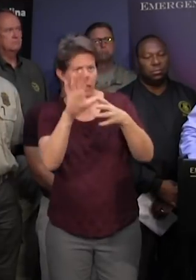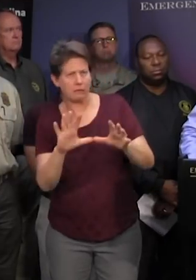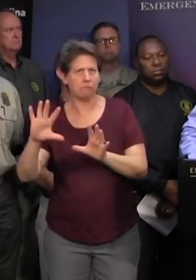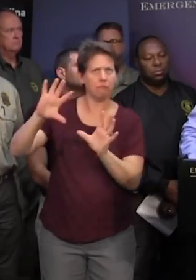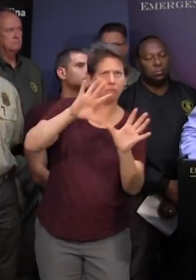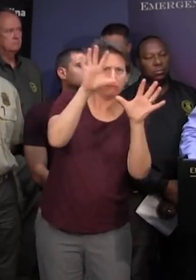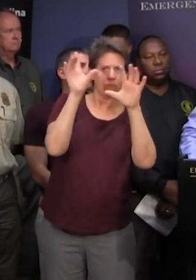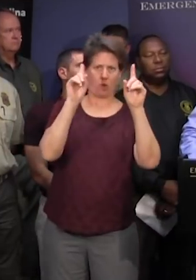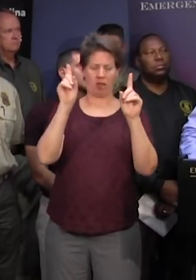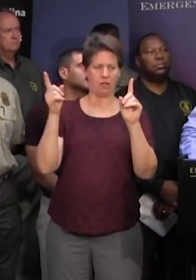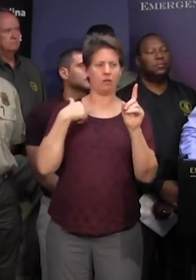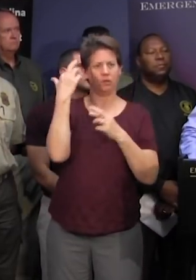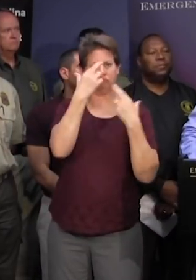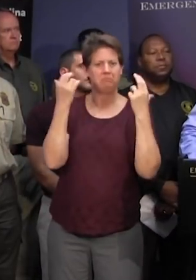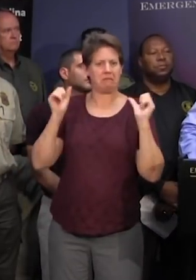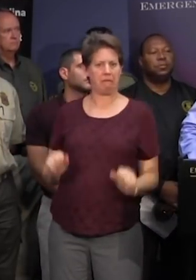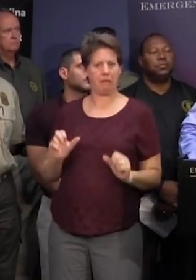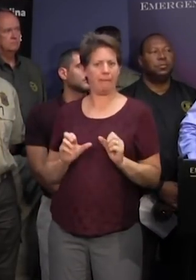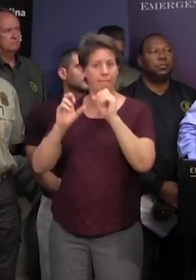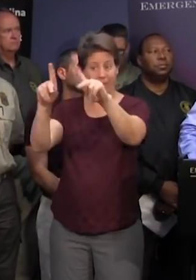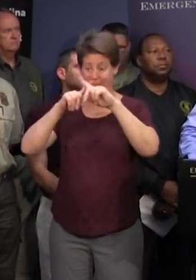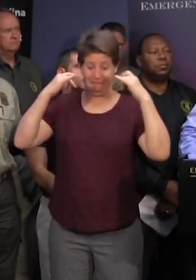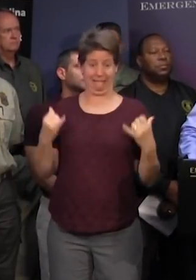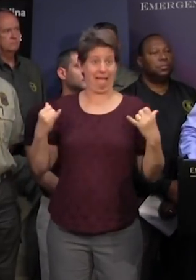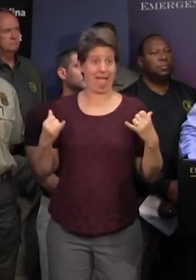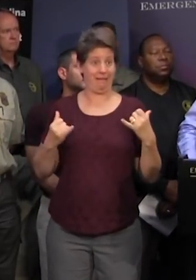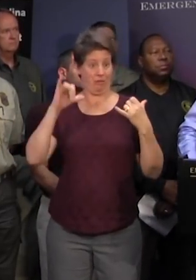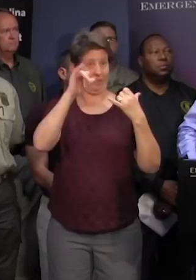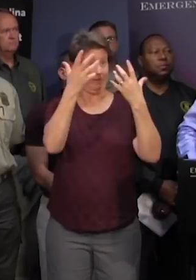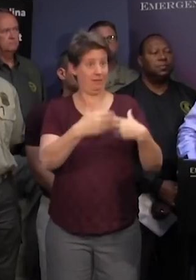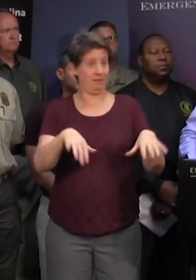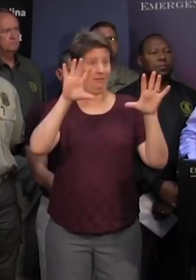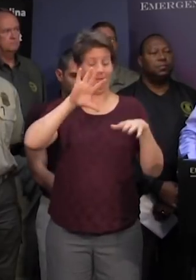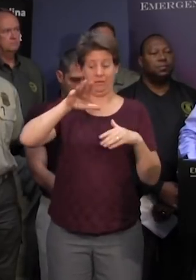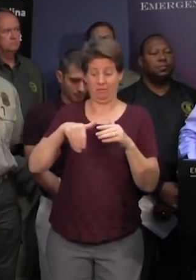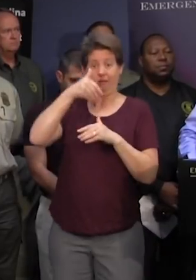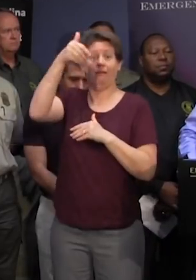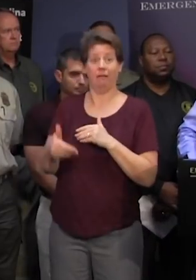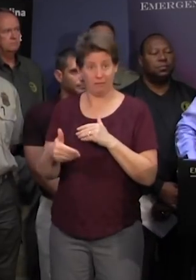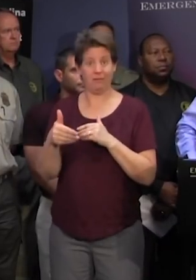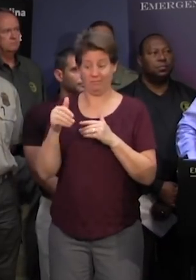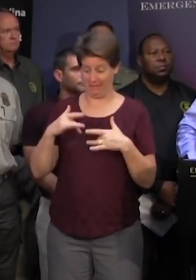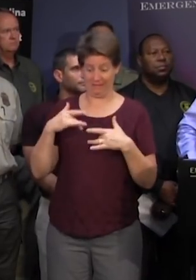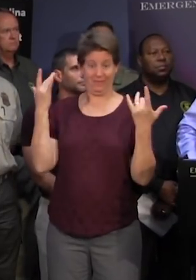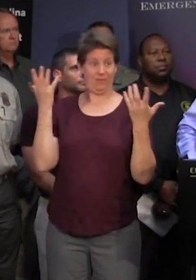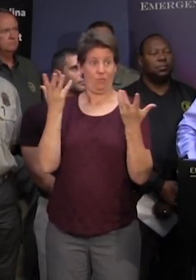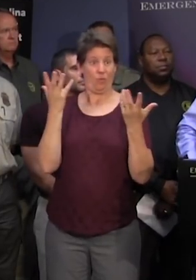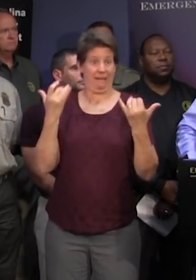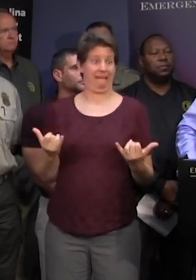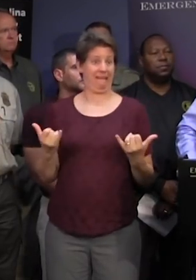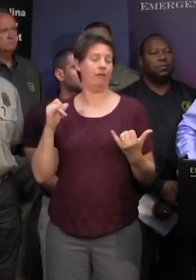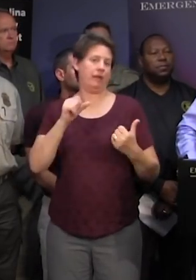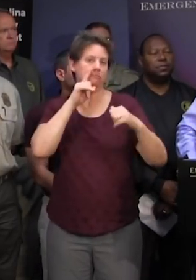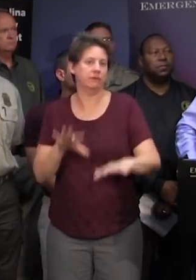where the storm was but people need to get back because now the second phase of this this event is upon us and